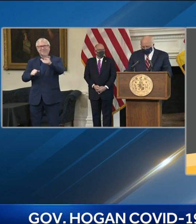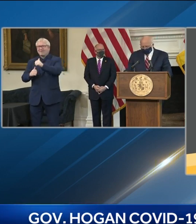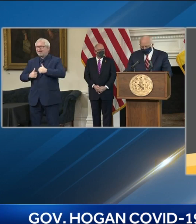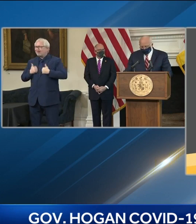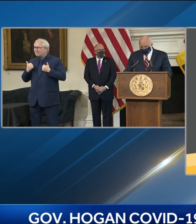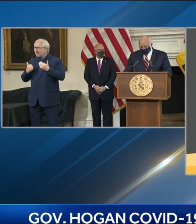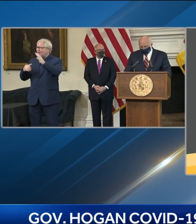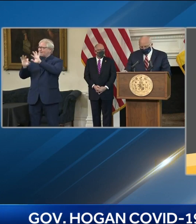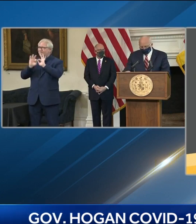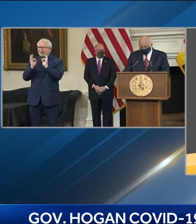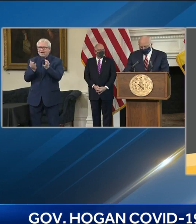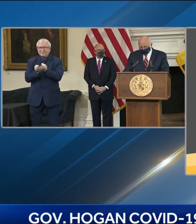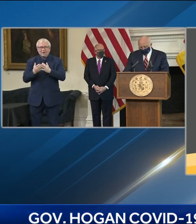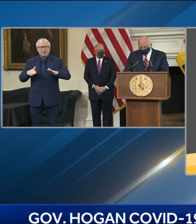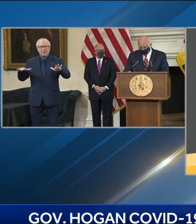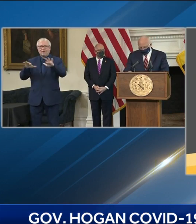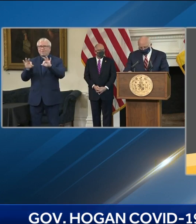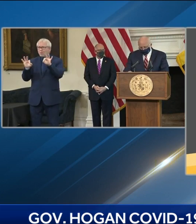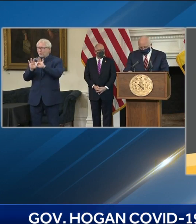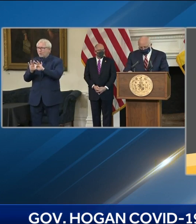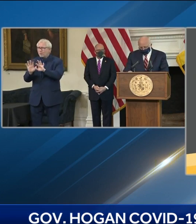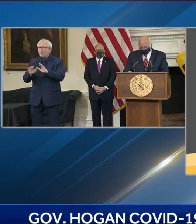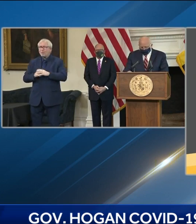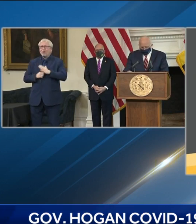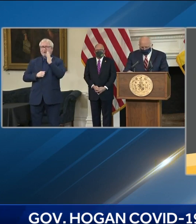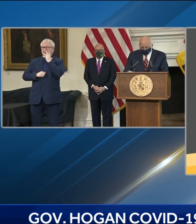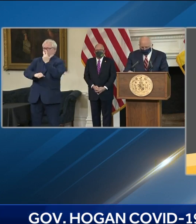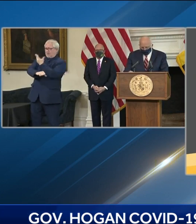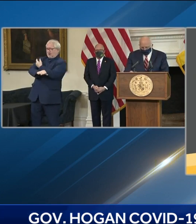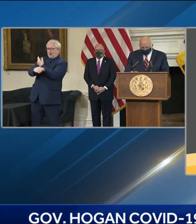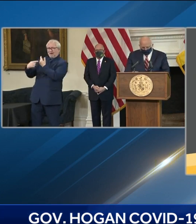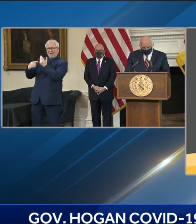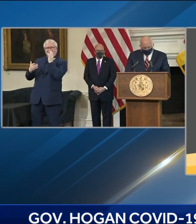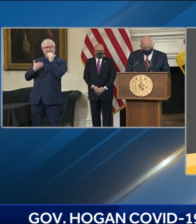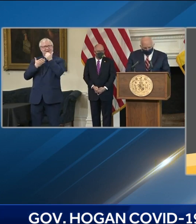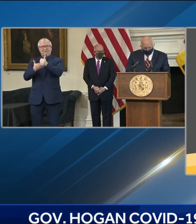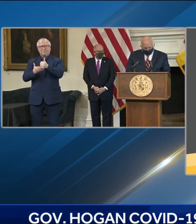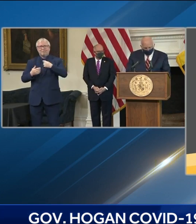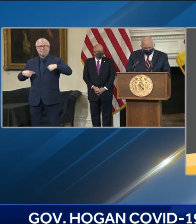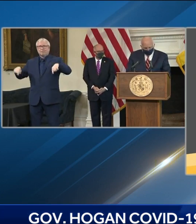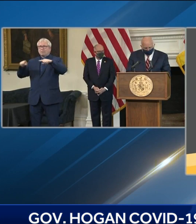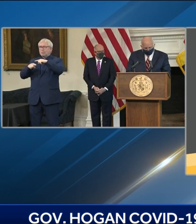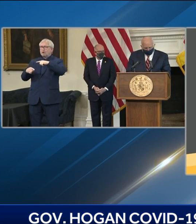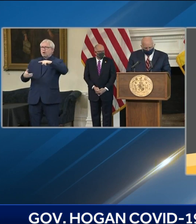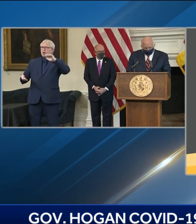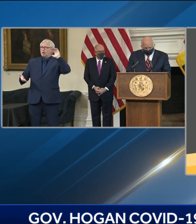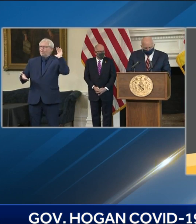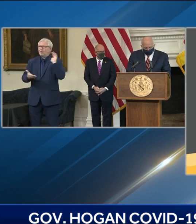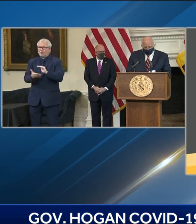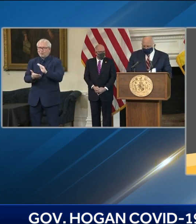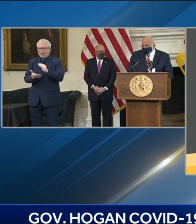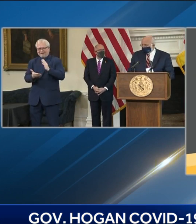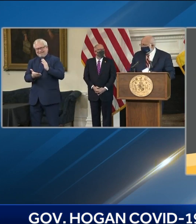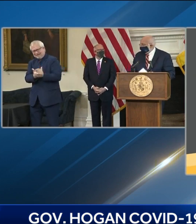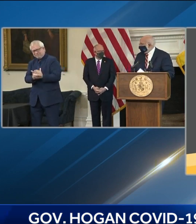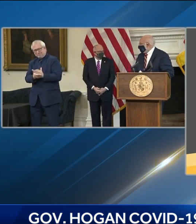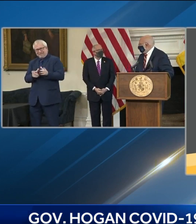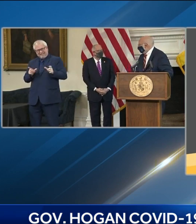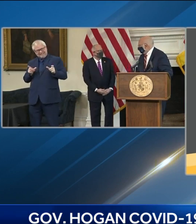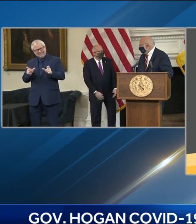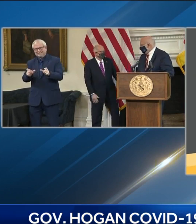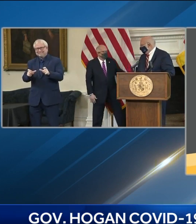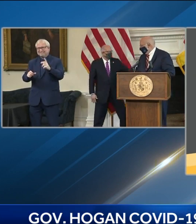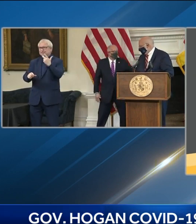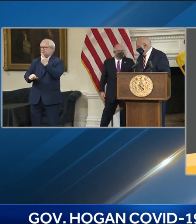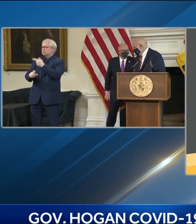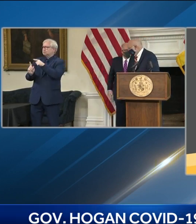helping us all bring this pandemic to an end. And finally, Governor, again, I want to thank you for giving me an opportunity to serve.